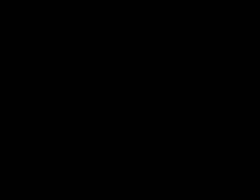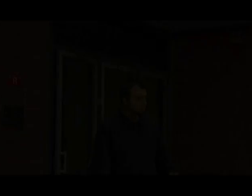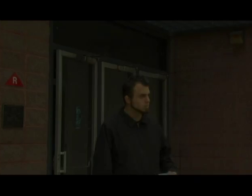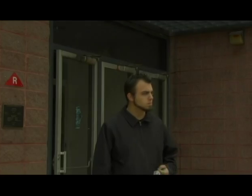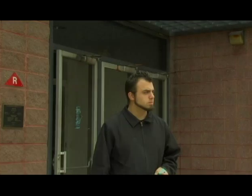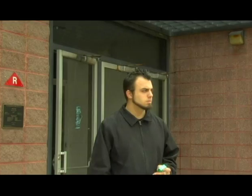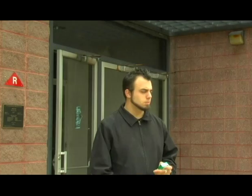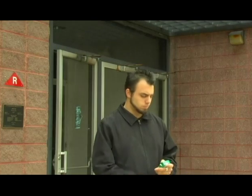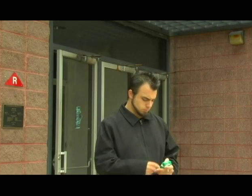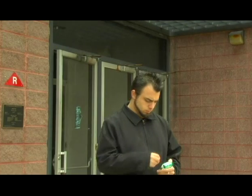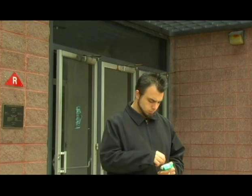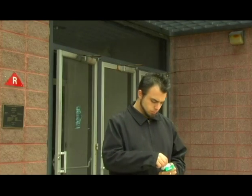Music